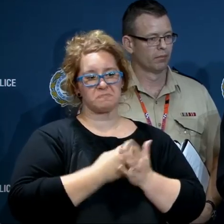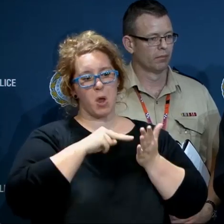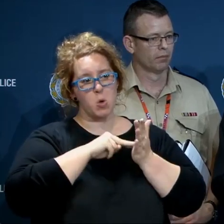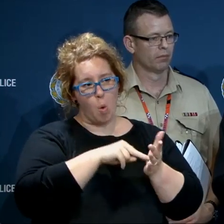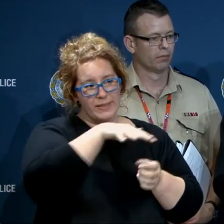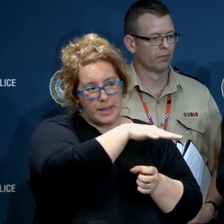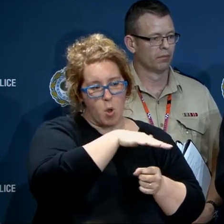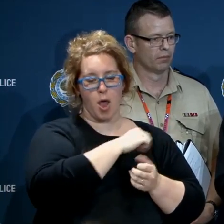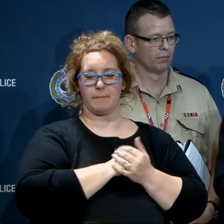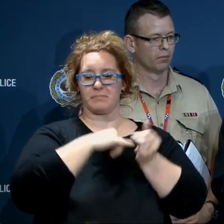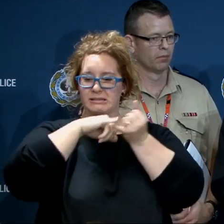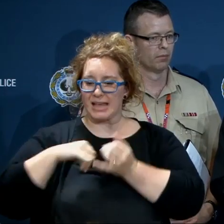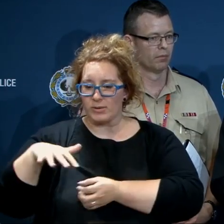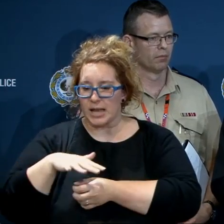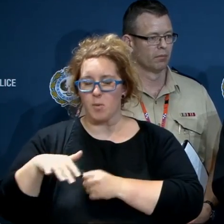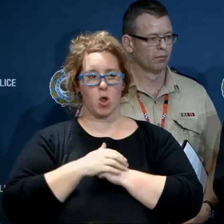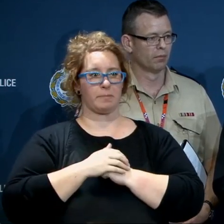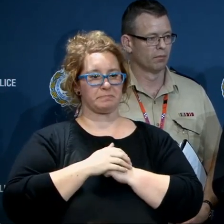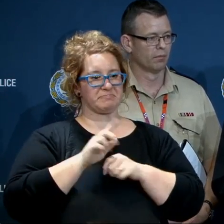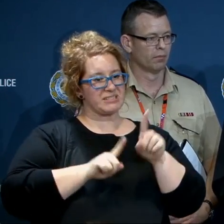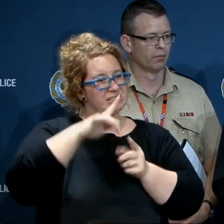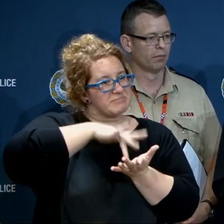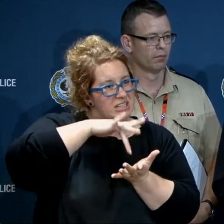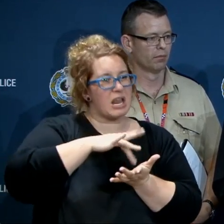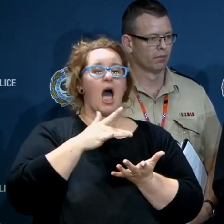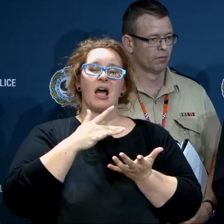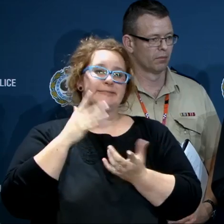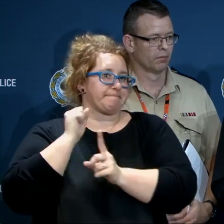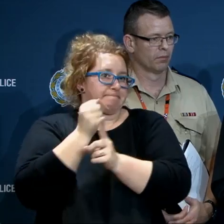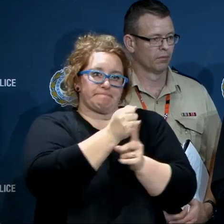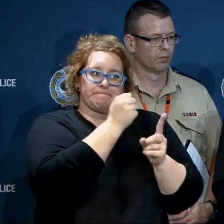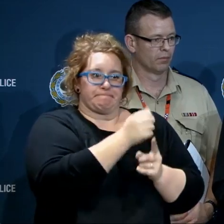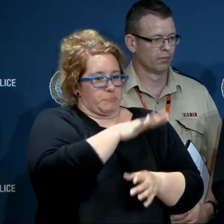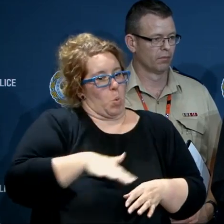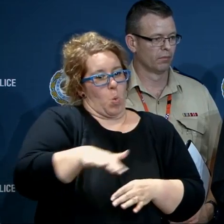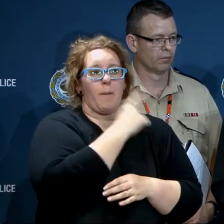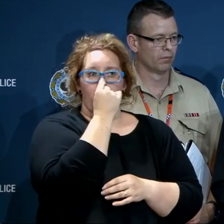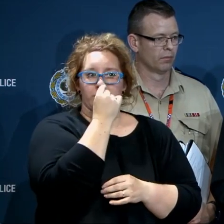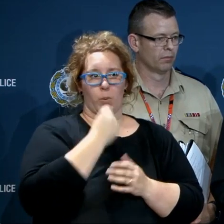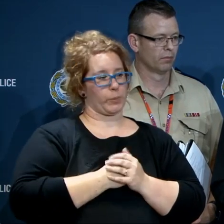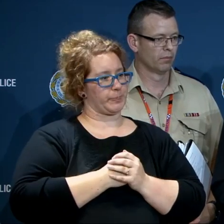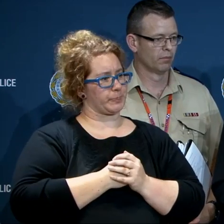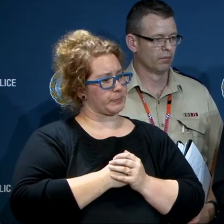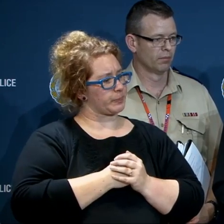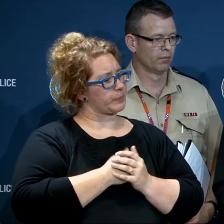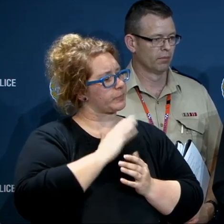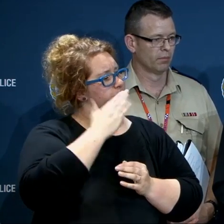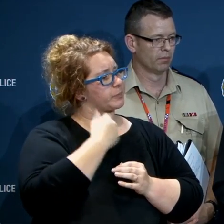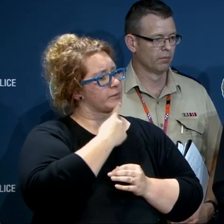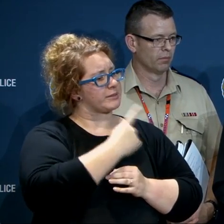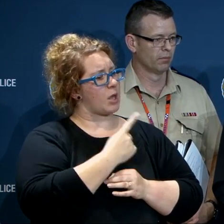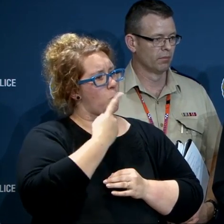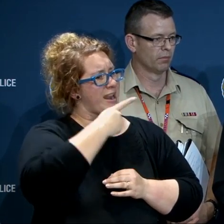suburbs, the southern suburbs, the centre, that's not yet known. So there was a destructive sort of pocket that we've mentioned. was apparently